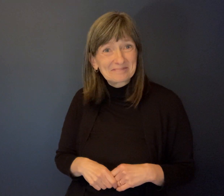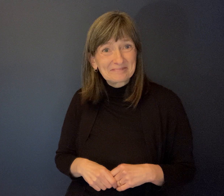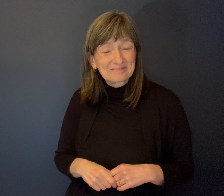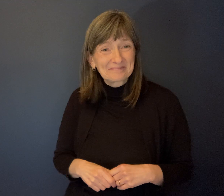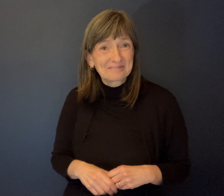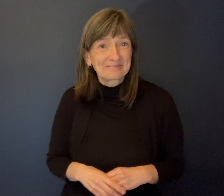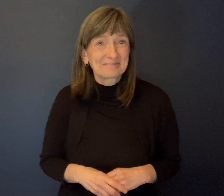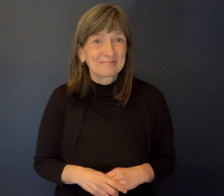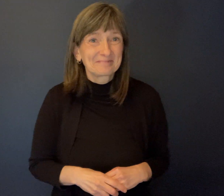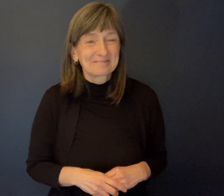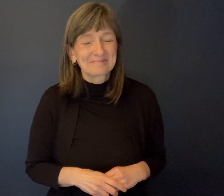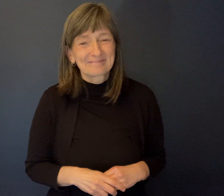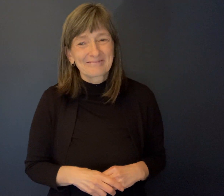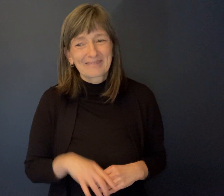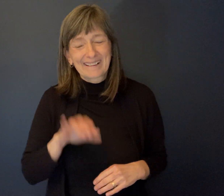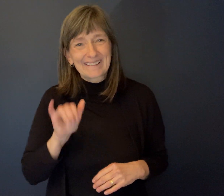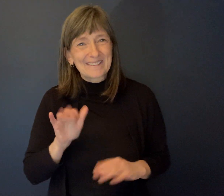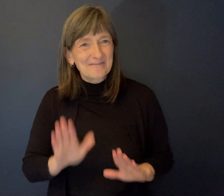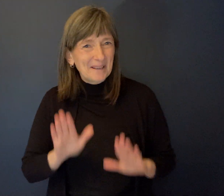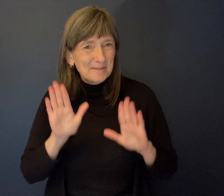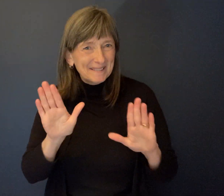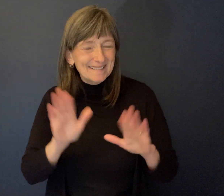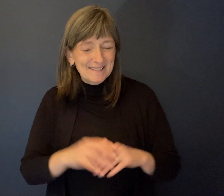That is fabulous. Thank you.